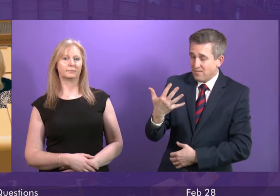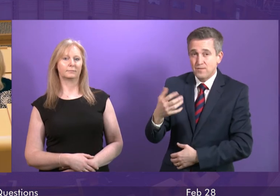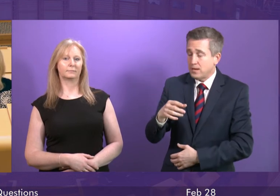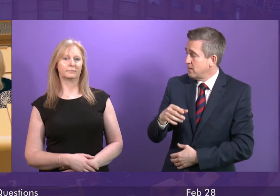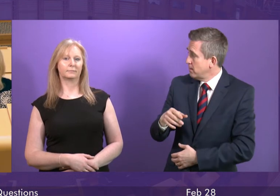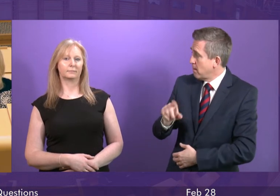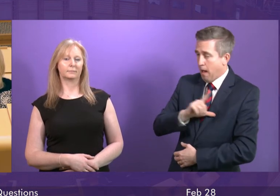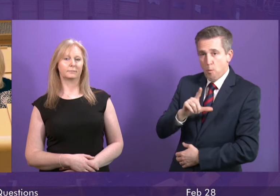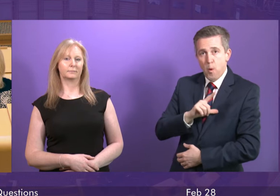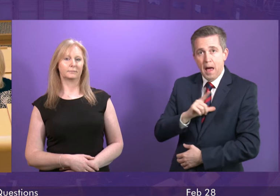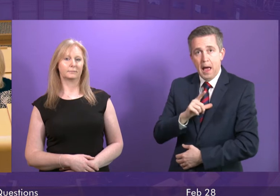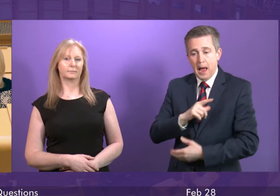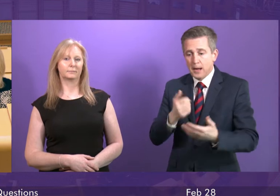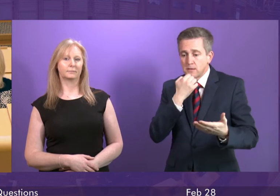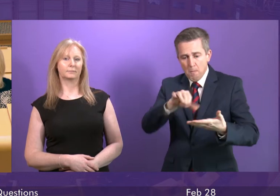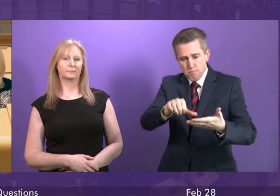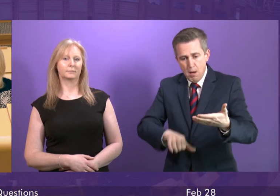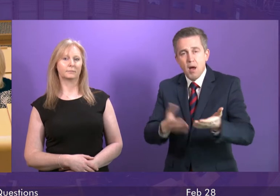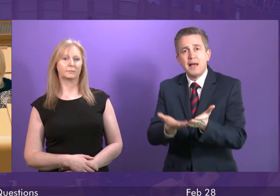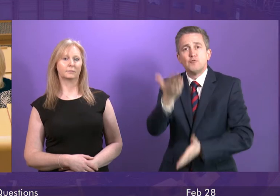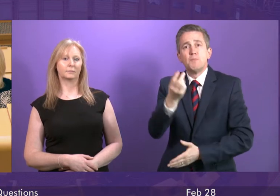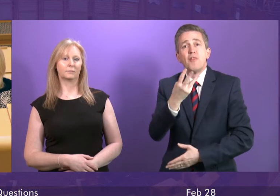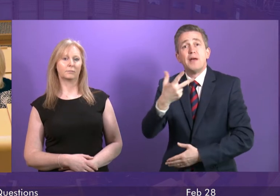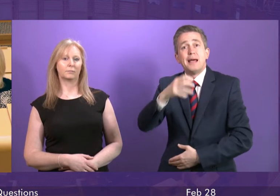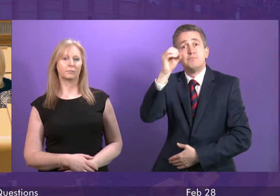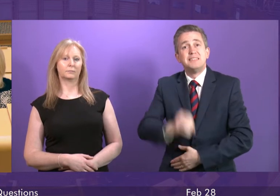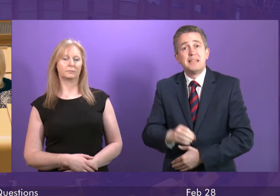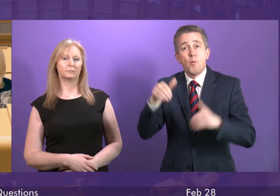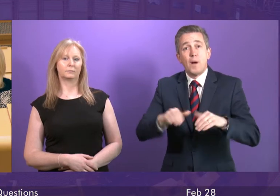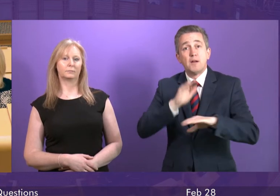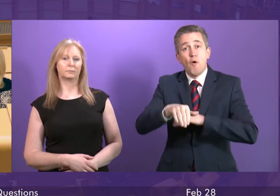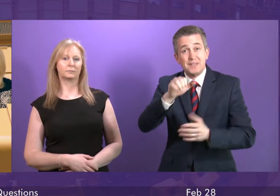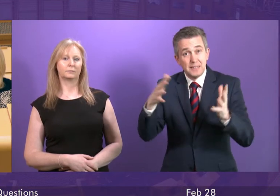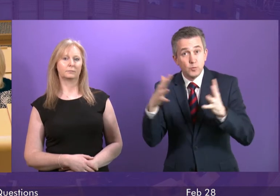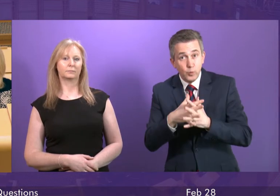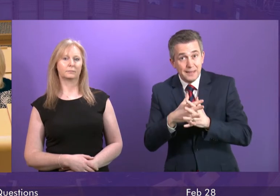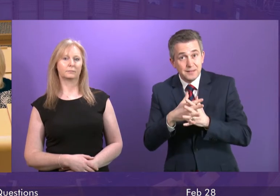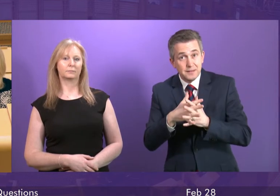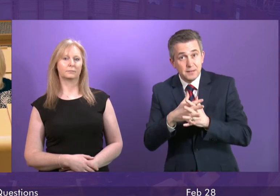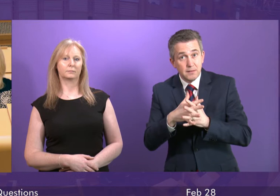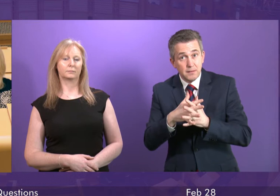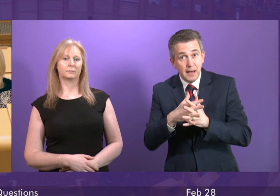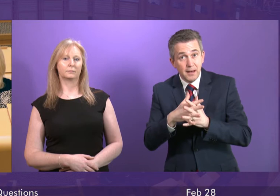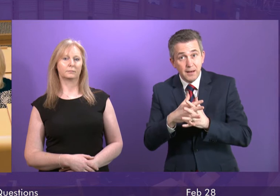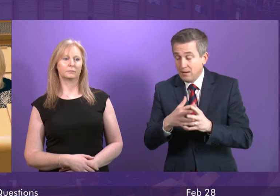rise in the number of us waiting for over six weeks for diagnostic tests in just the last year.